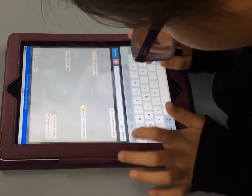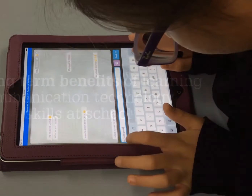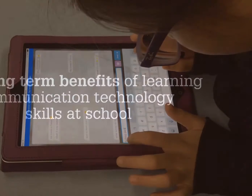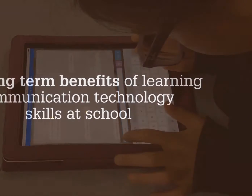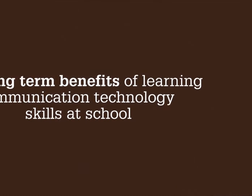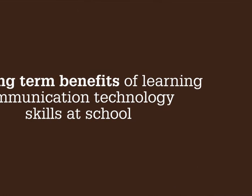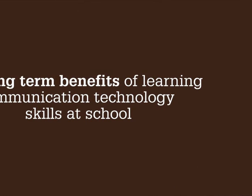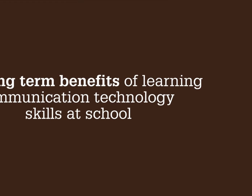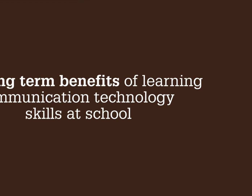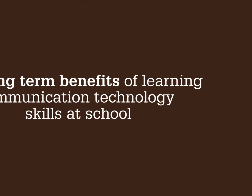help them so say what me why